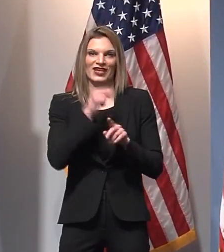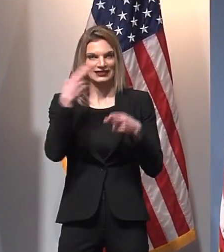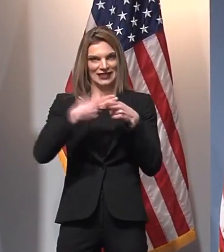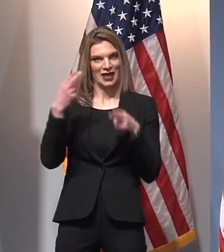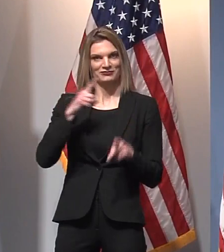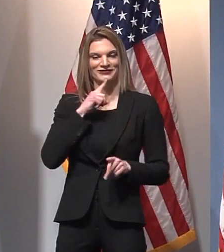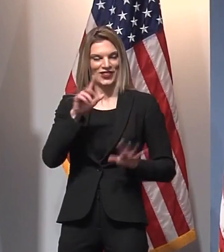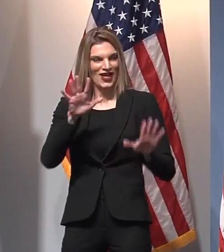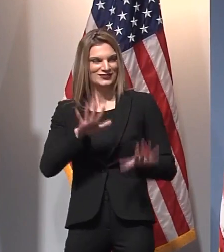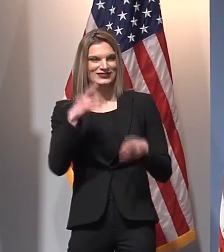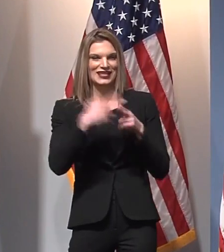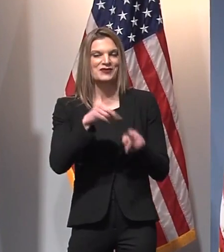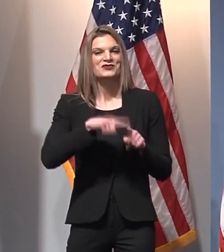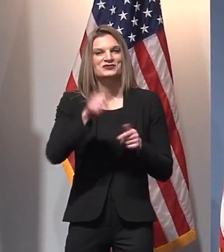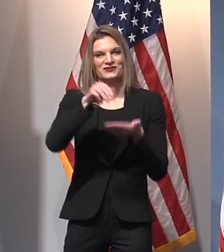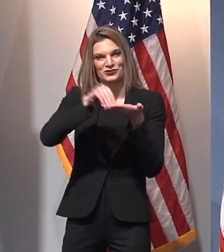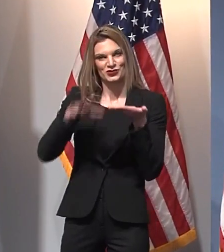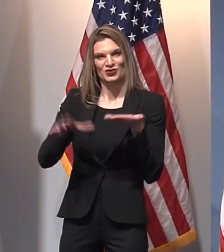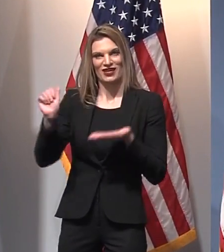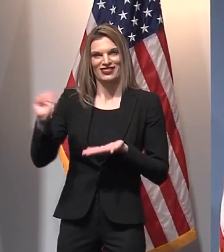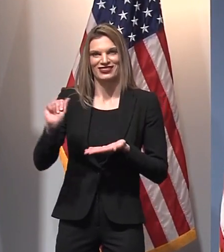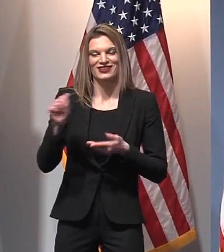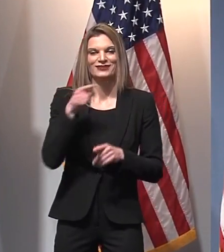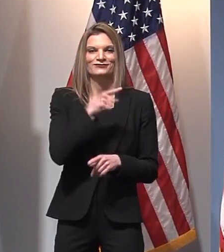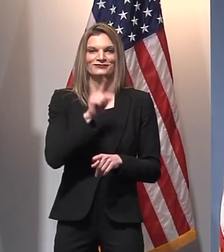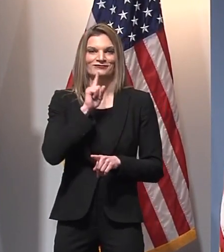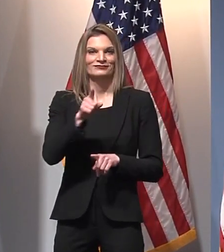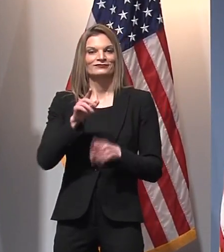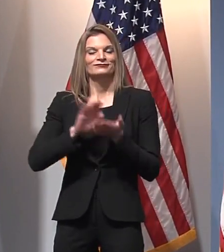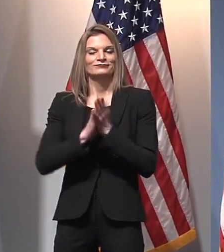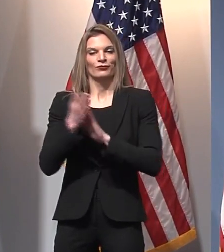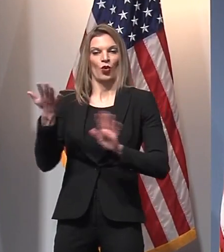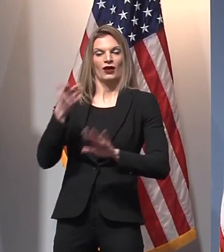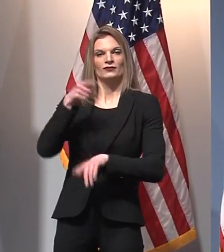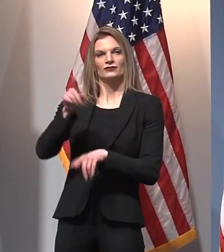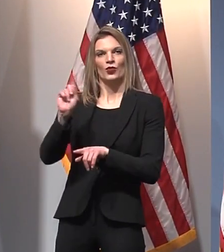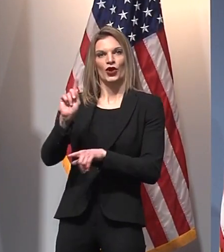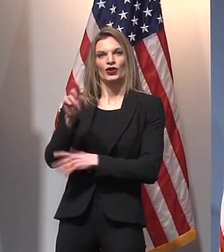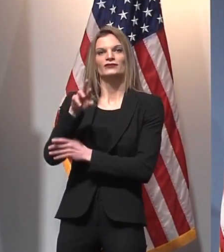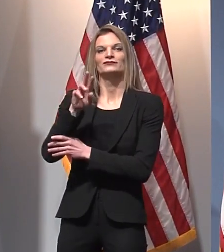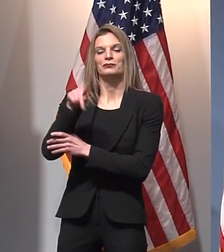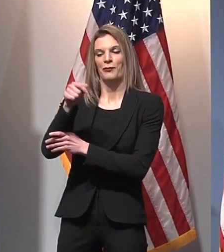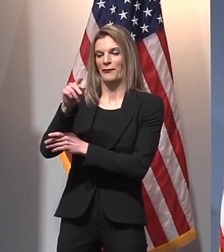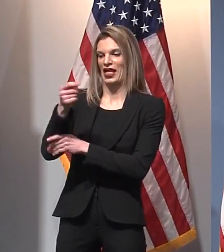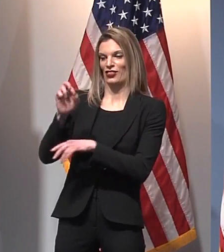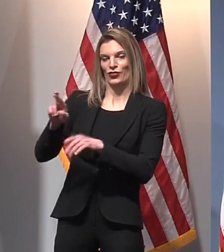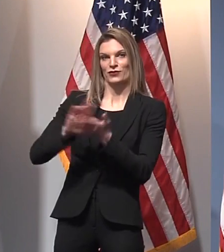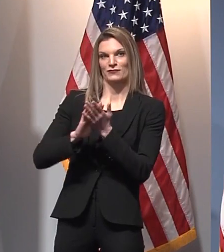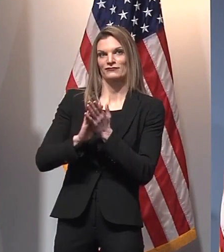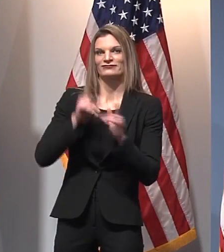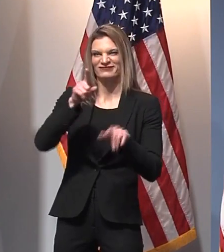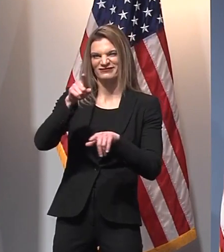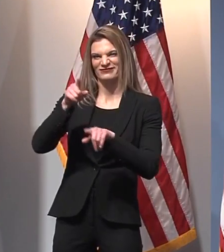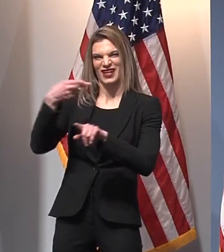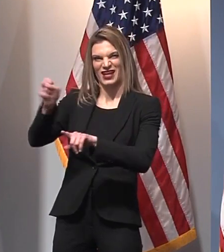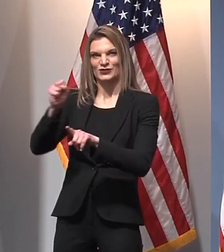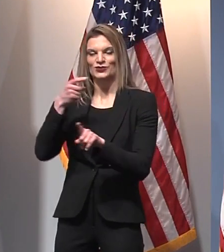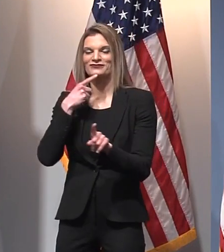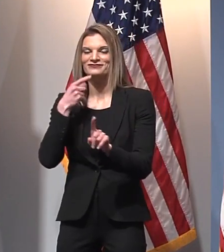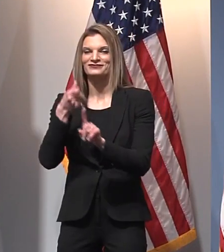name, a student athlete at River Rouge. He's one of the Panthers, and he celebrated a birthday yesterday, and he's joining us today as well.